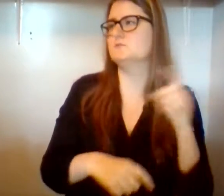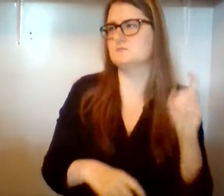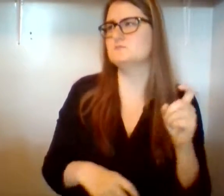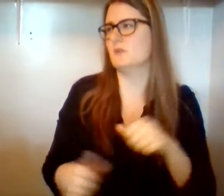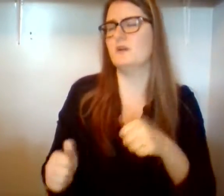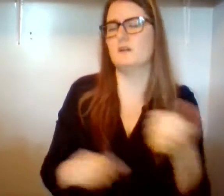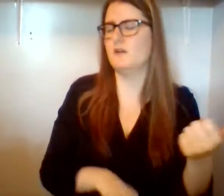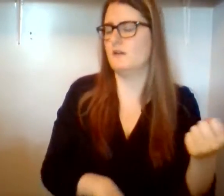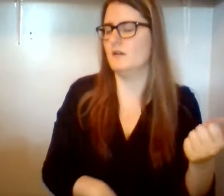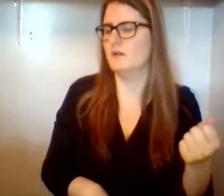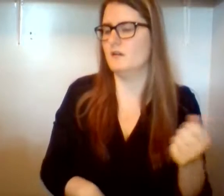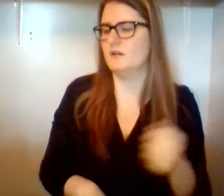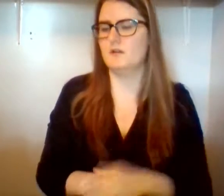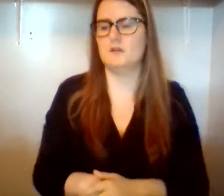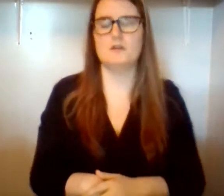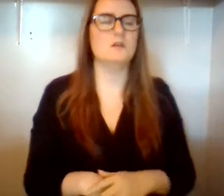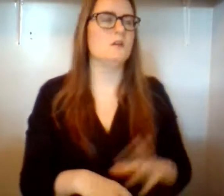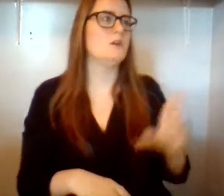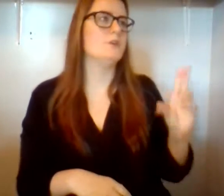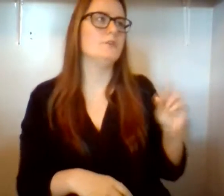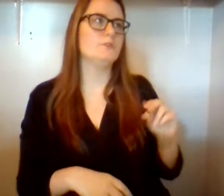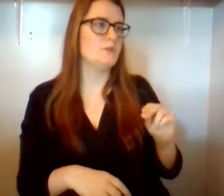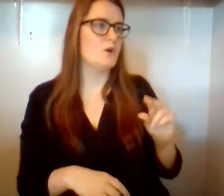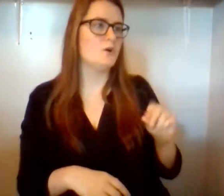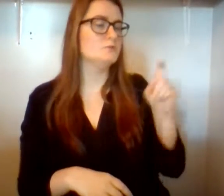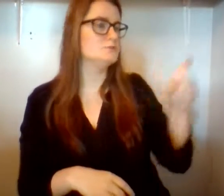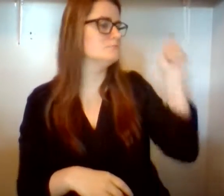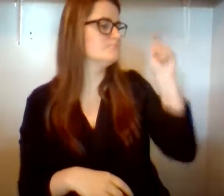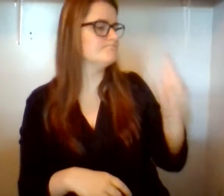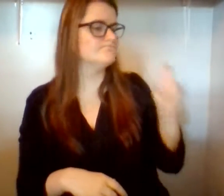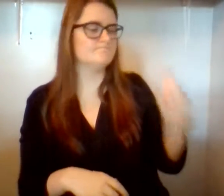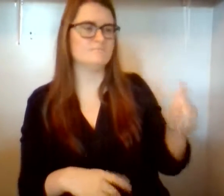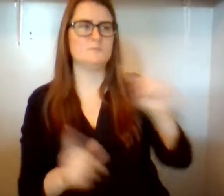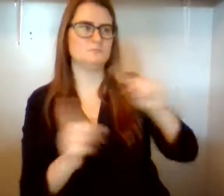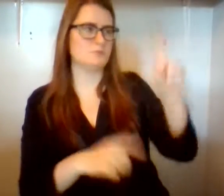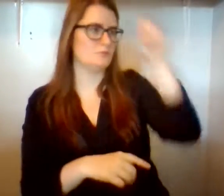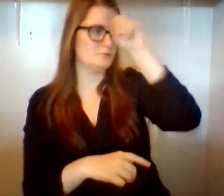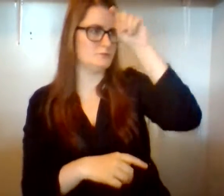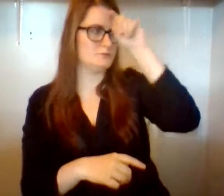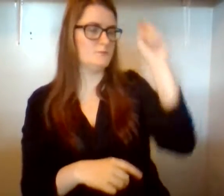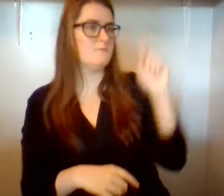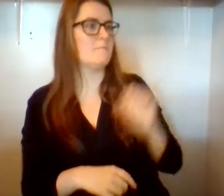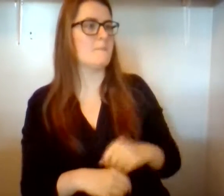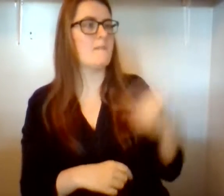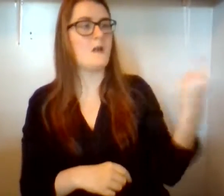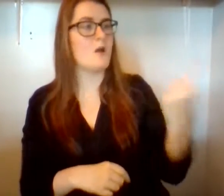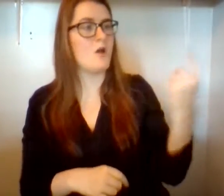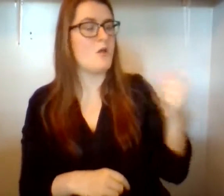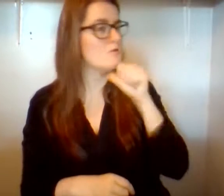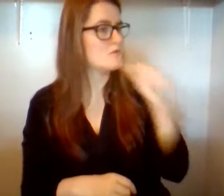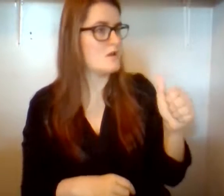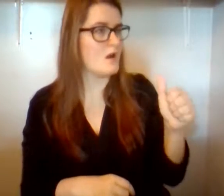Your brother Aaron will go with you. He'll do the talking. I'll tell you what to say, and you tell Aaron.